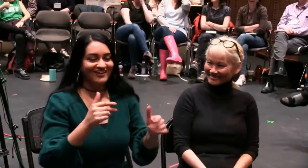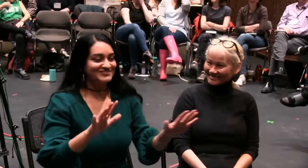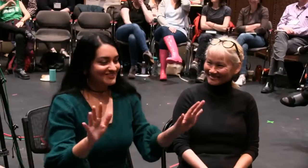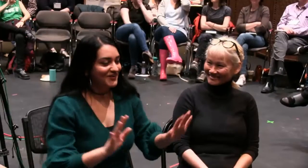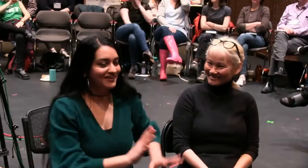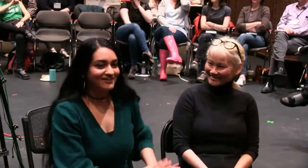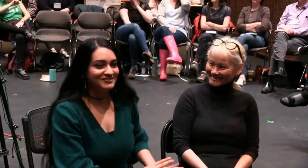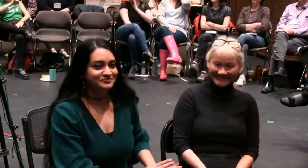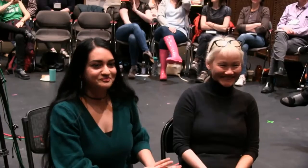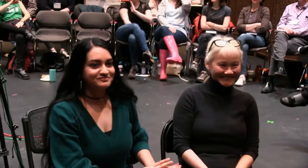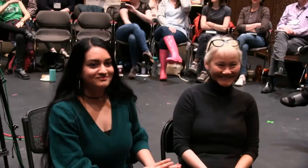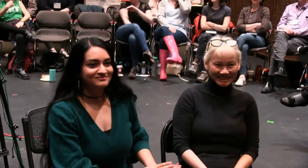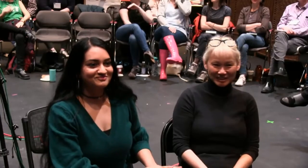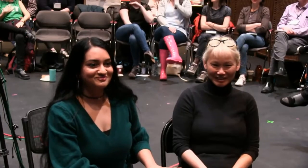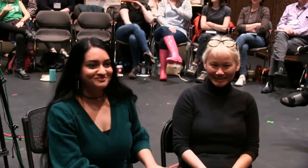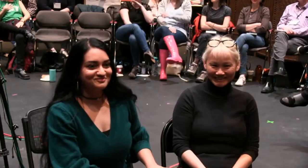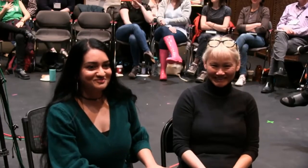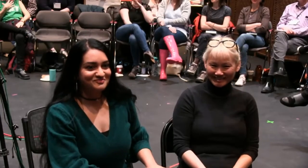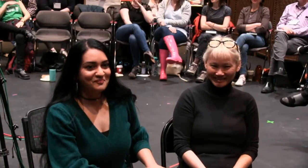there's lots of ways we could sign that, huh? Yeah. Okay.